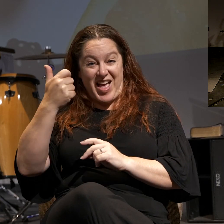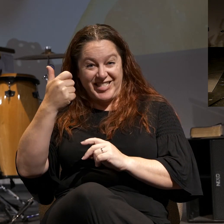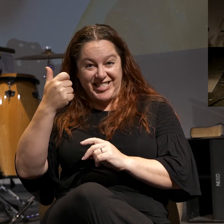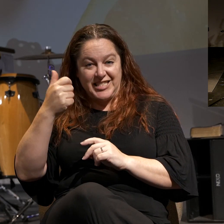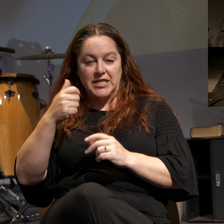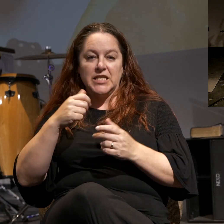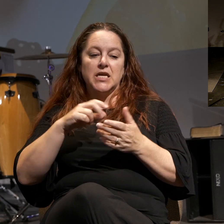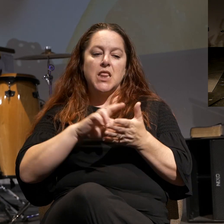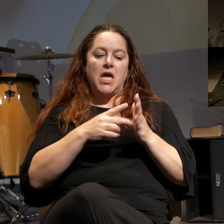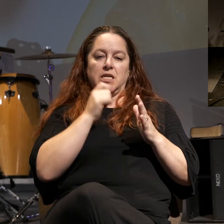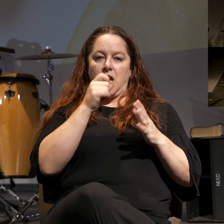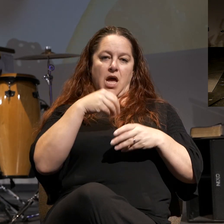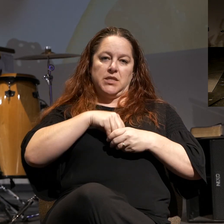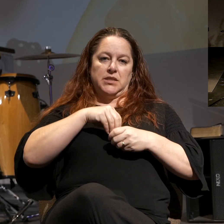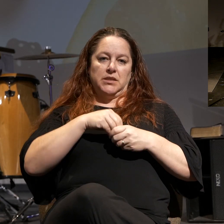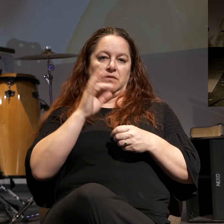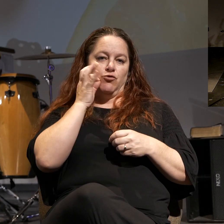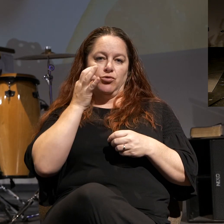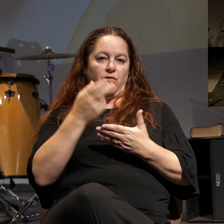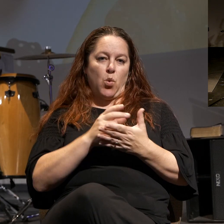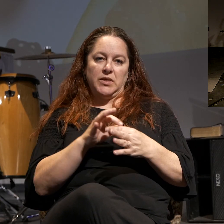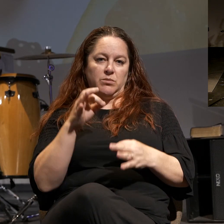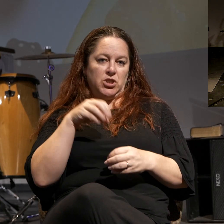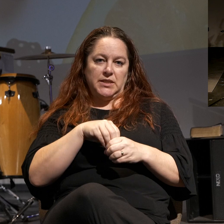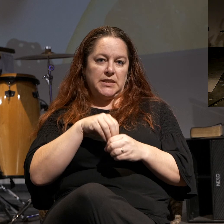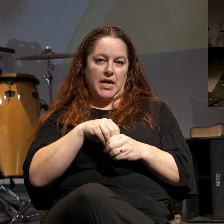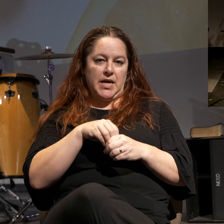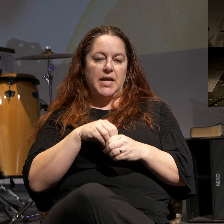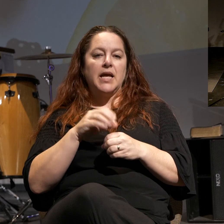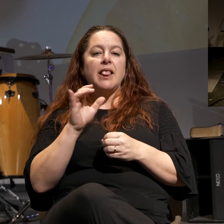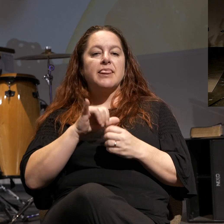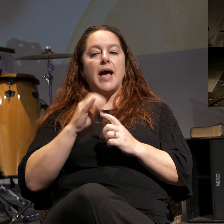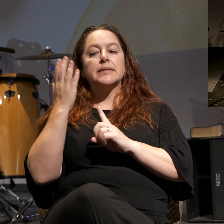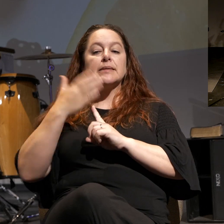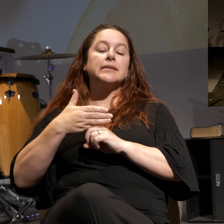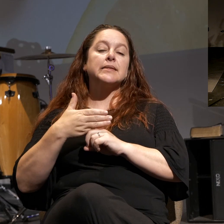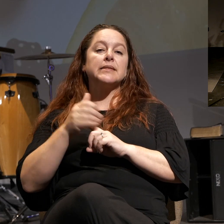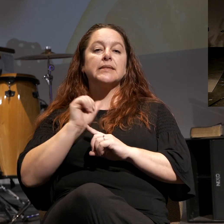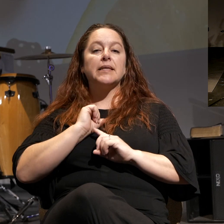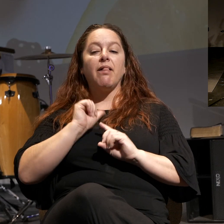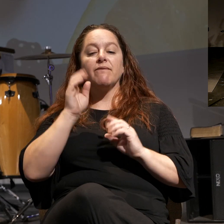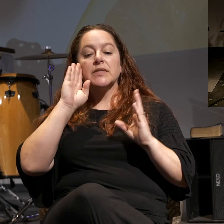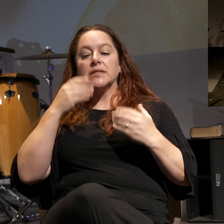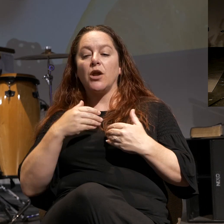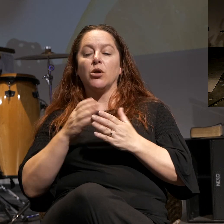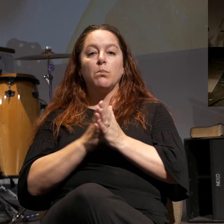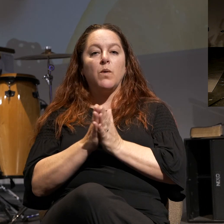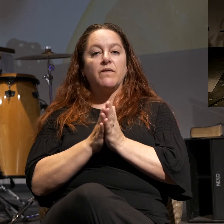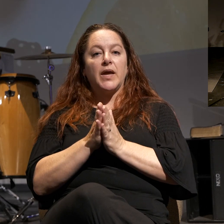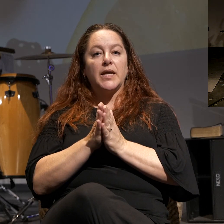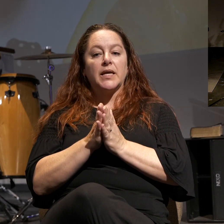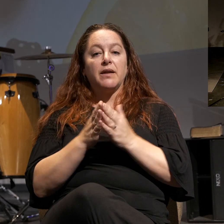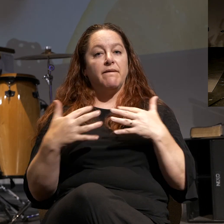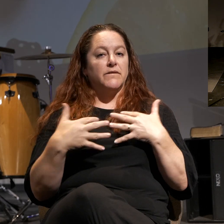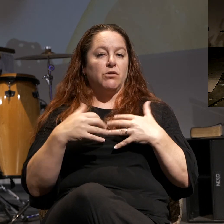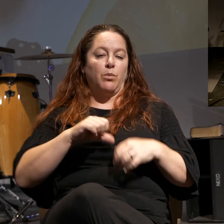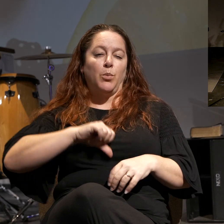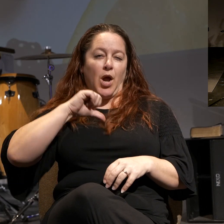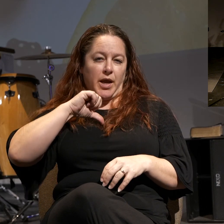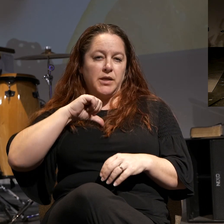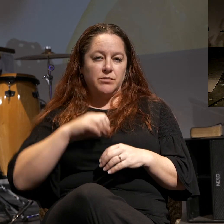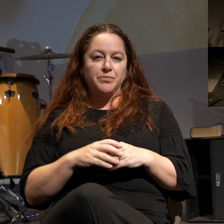have the fruit of the Holy Spirit. It's pretense. It's self-centered, motivated by fear and pride.